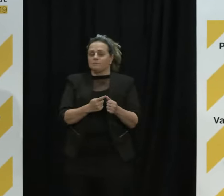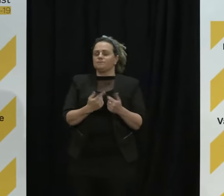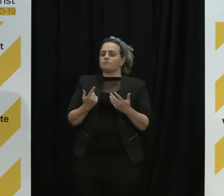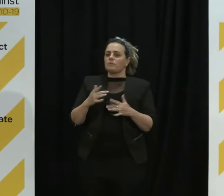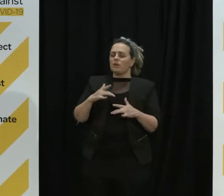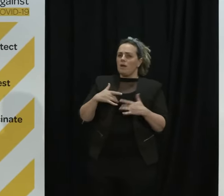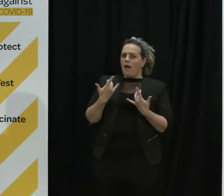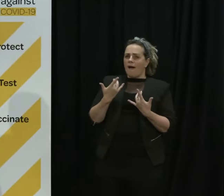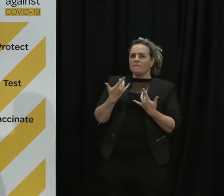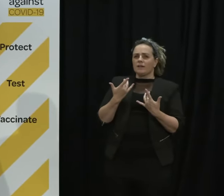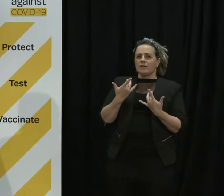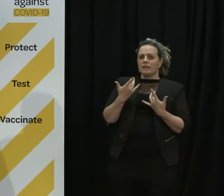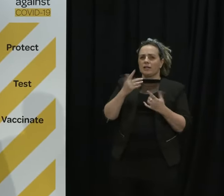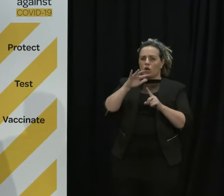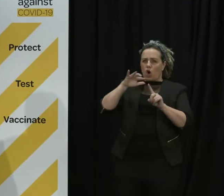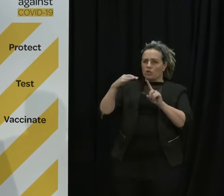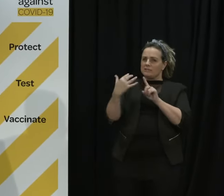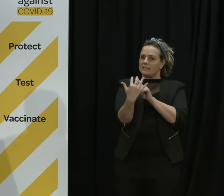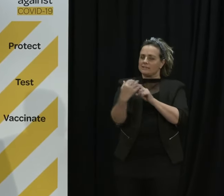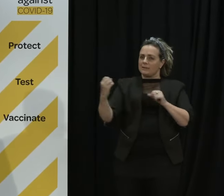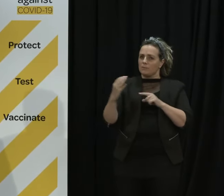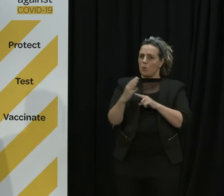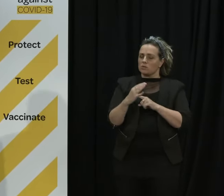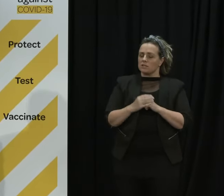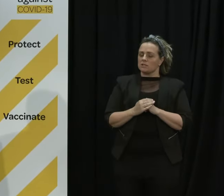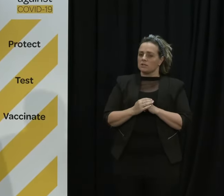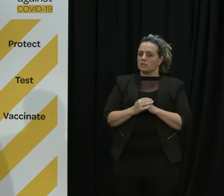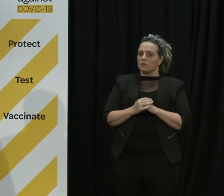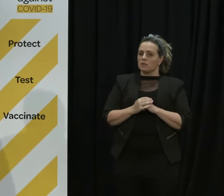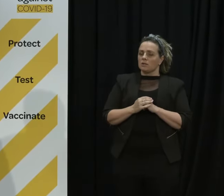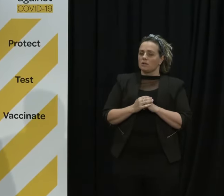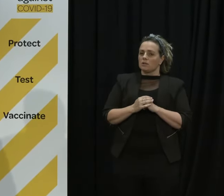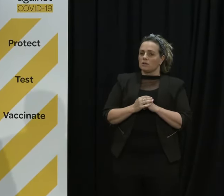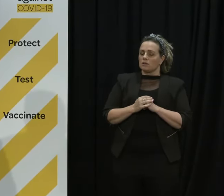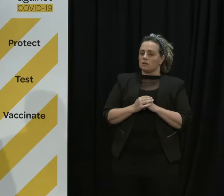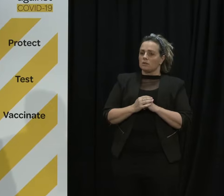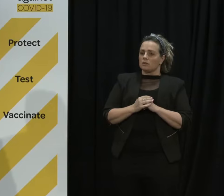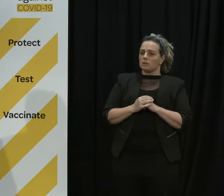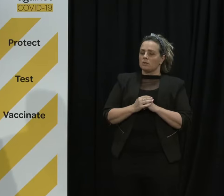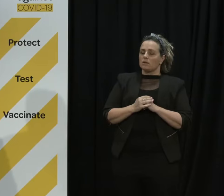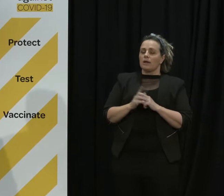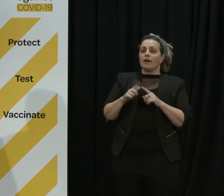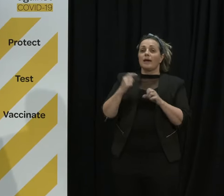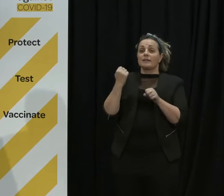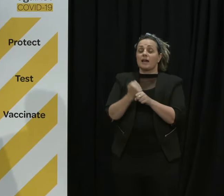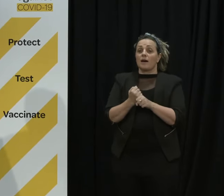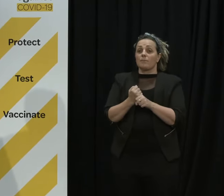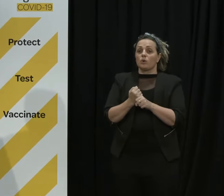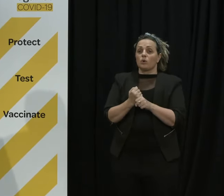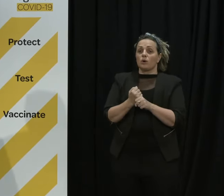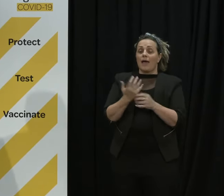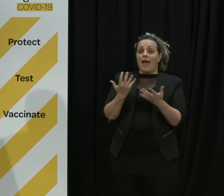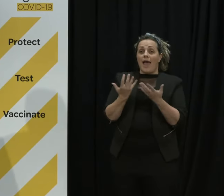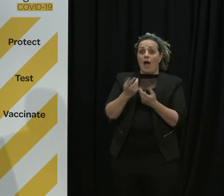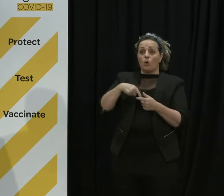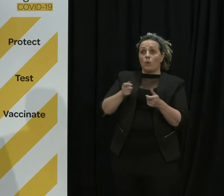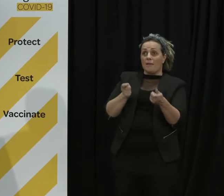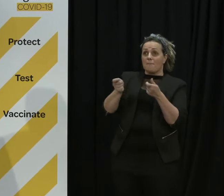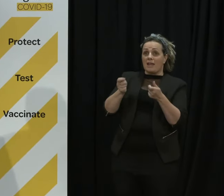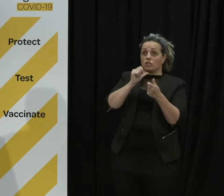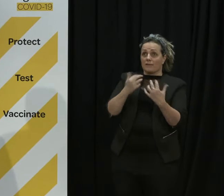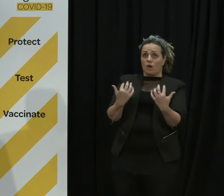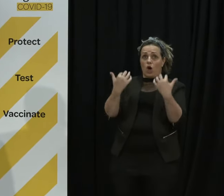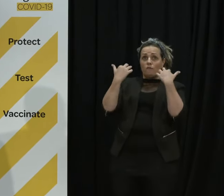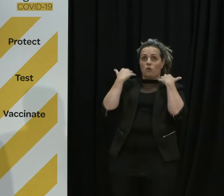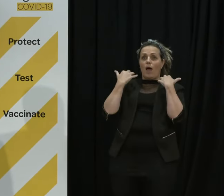is important which is that there's a difference between in terms of the earlier question there's a difference between how we manage pressure in the